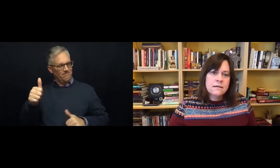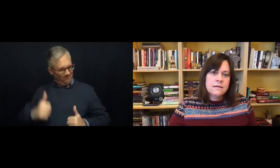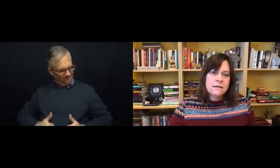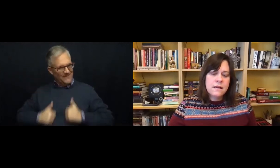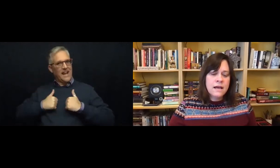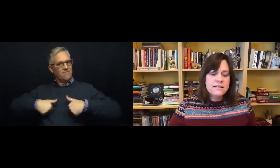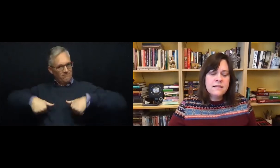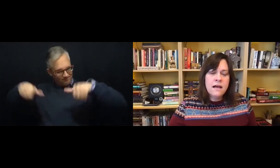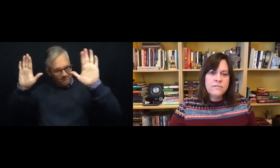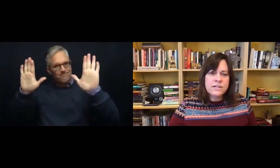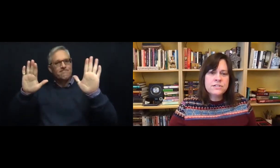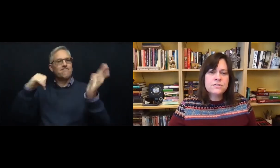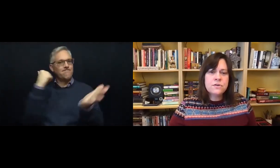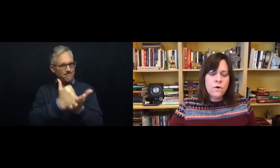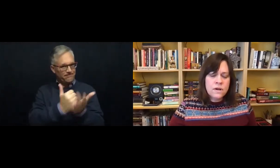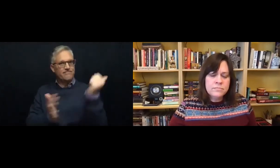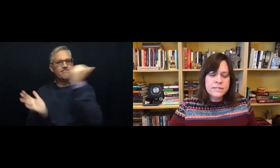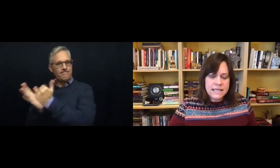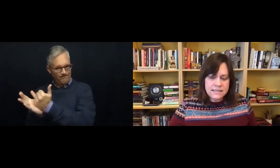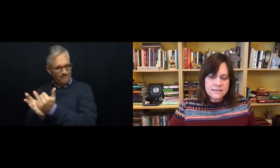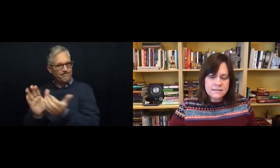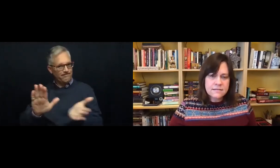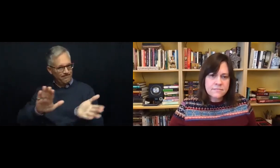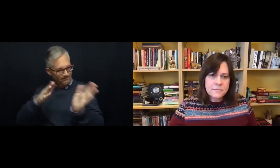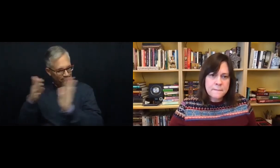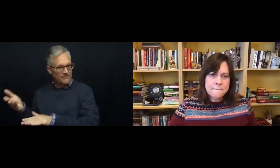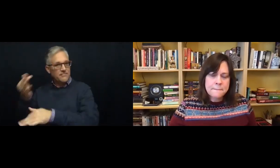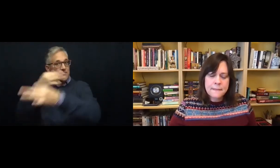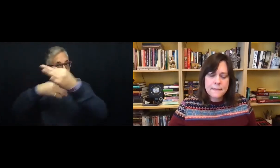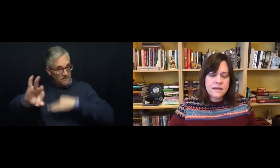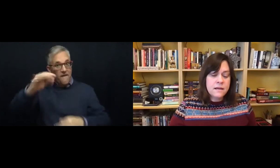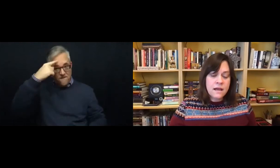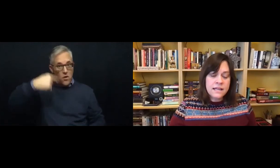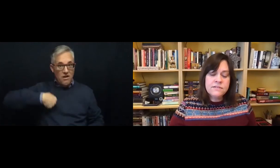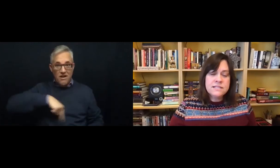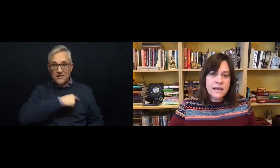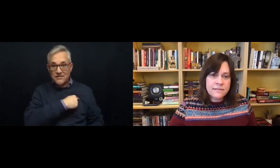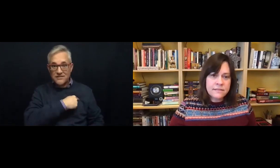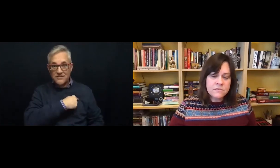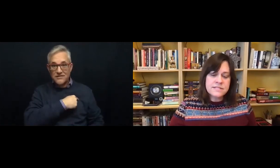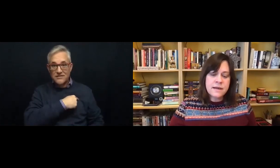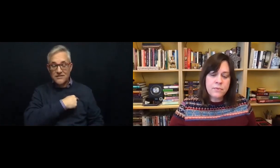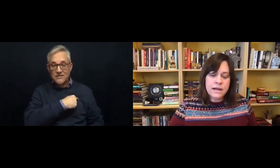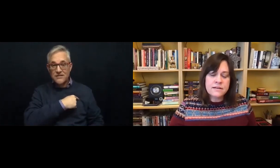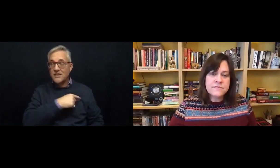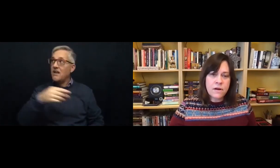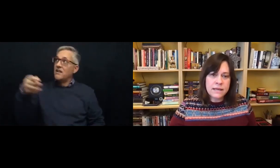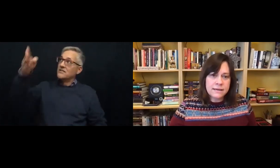God's love God's so complete that not even death will separate us from it